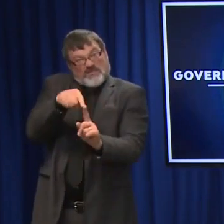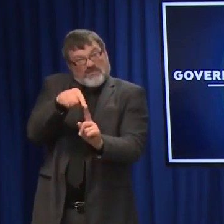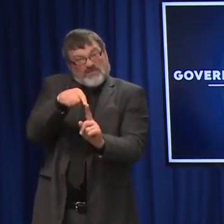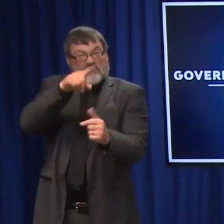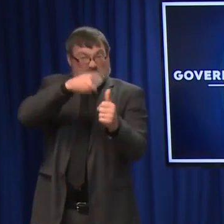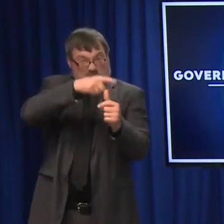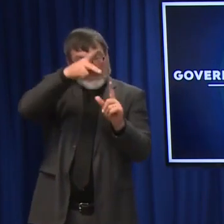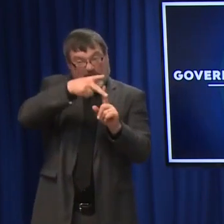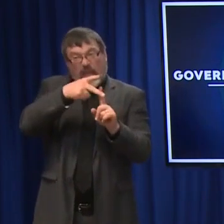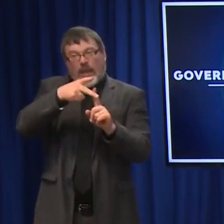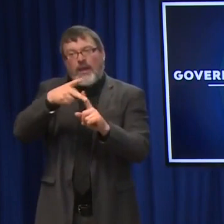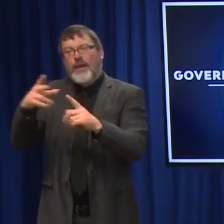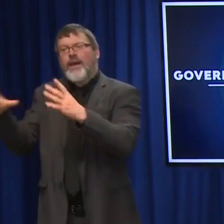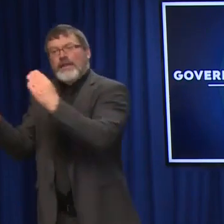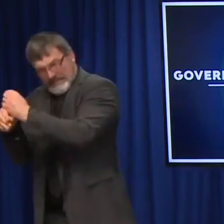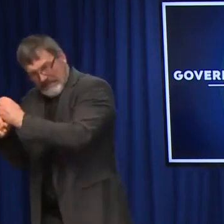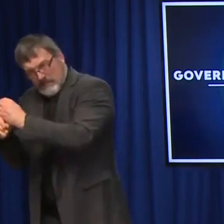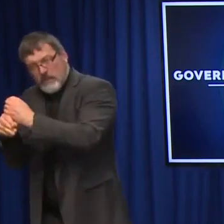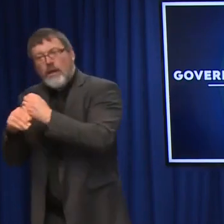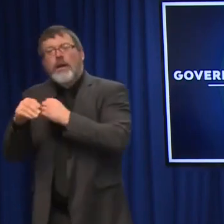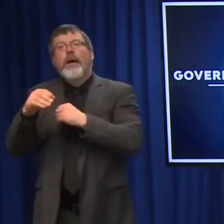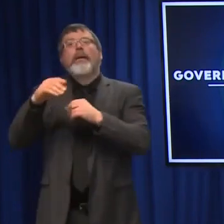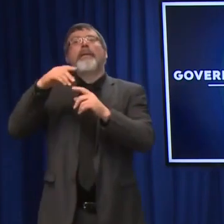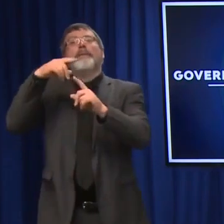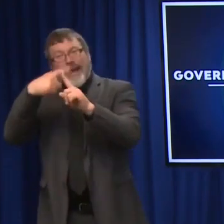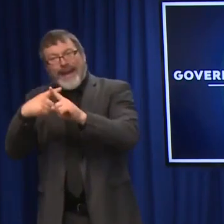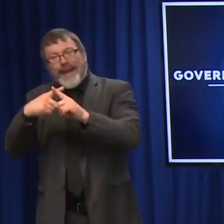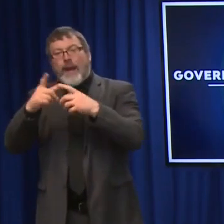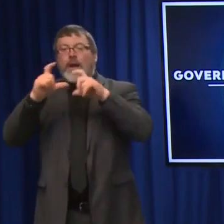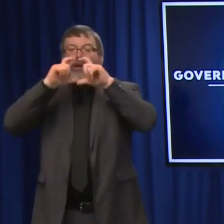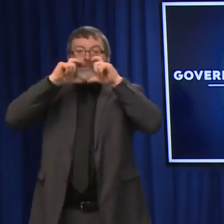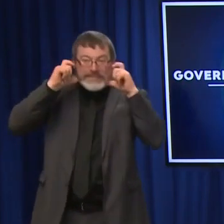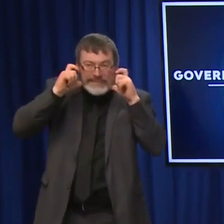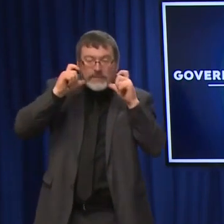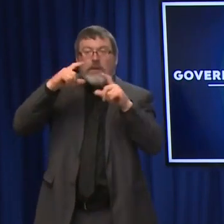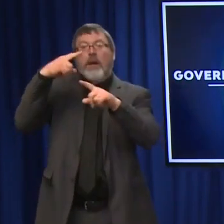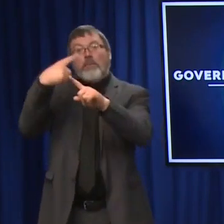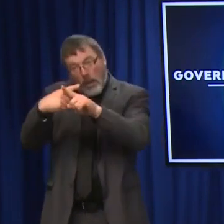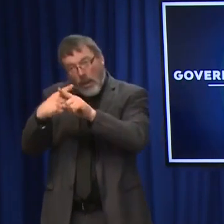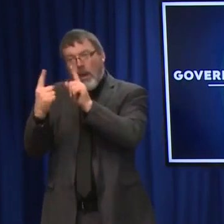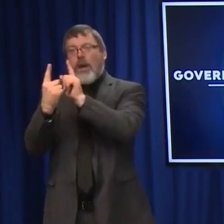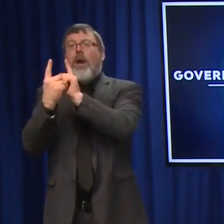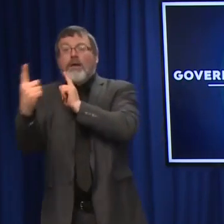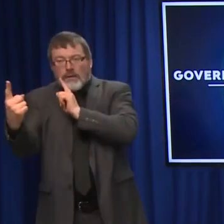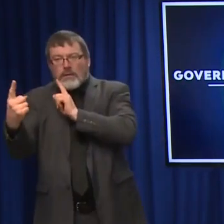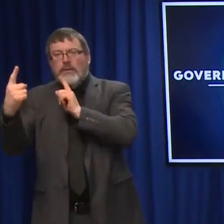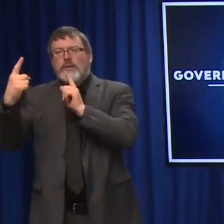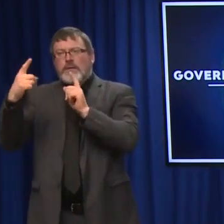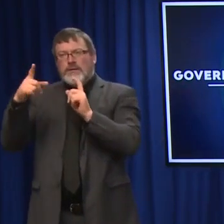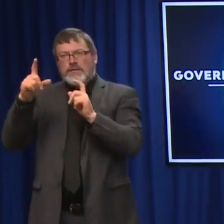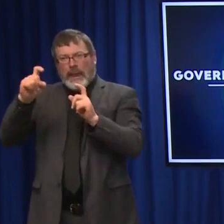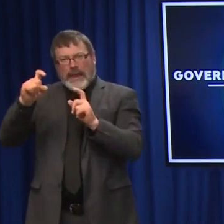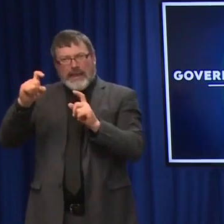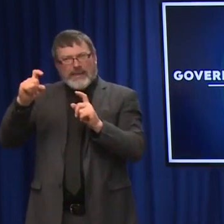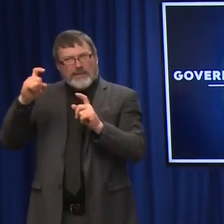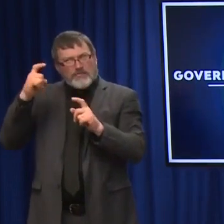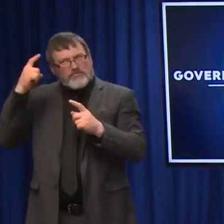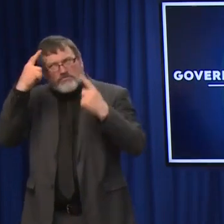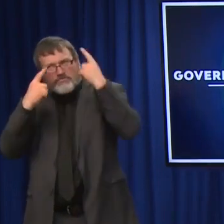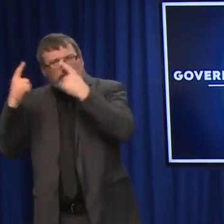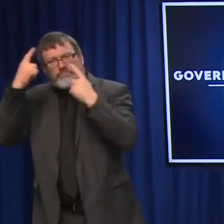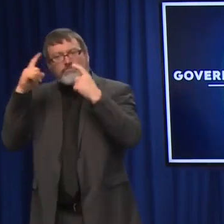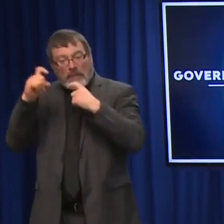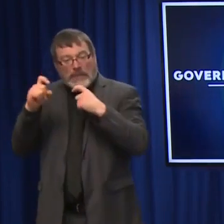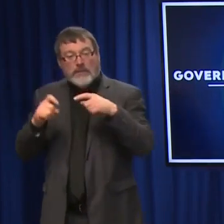but also taking other steps to prevent spread between people. Given that, should people be gathering with extended family and going to